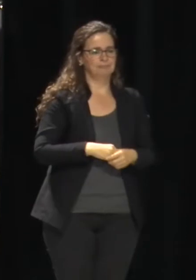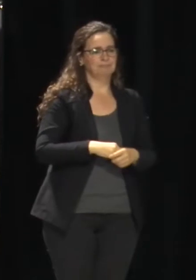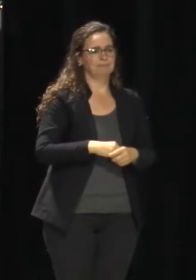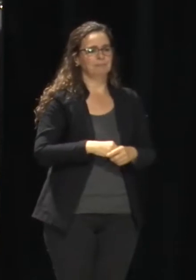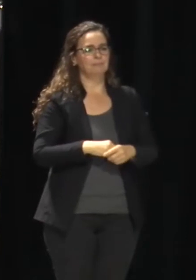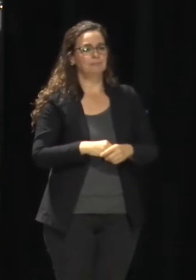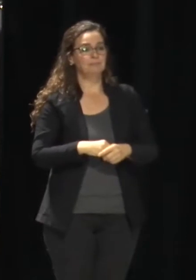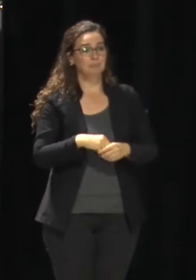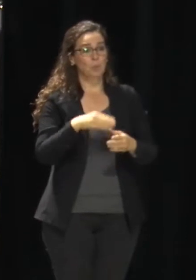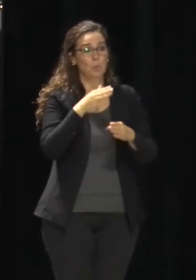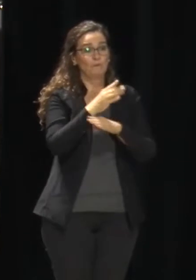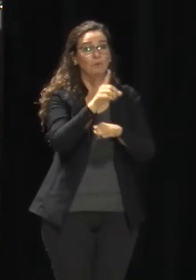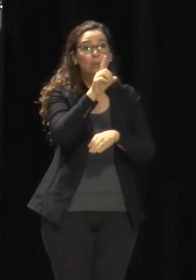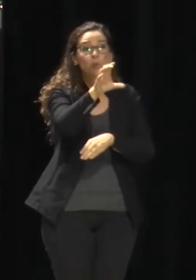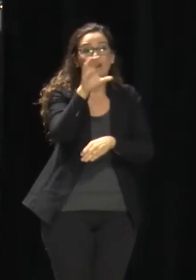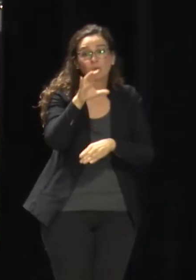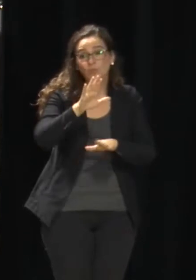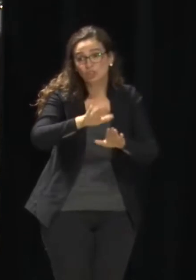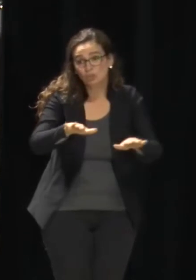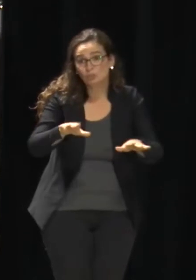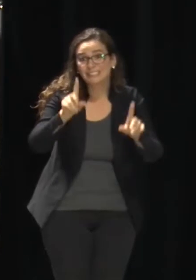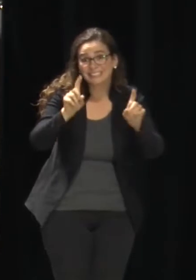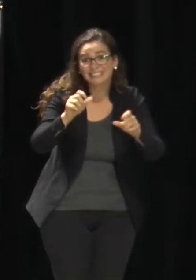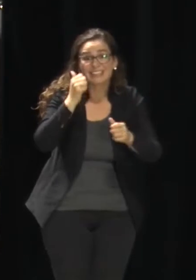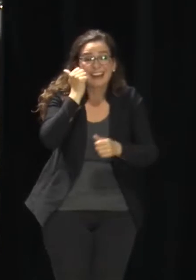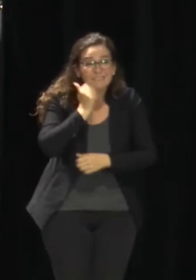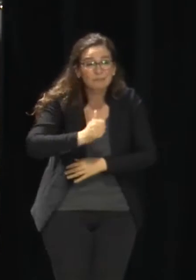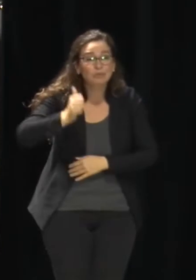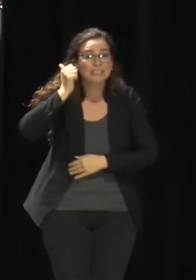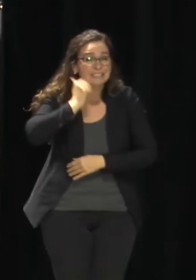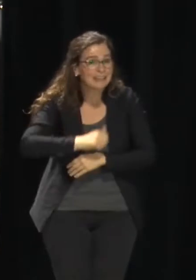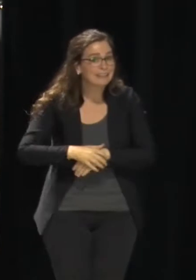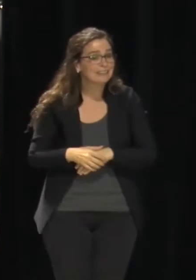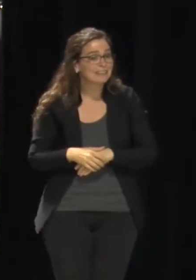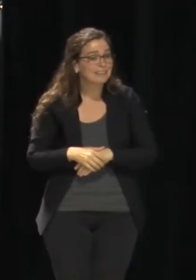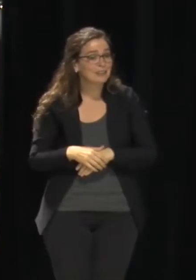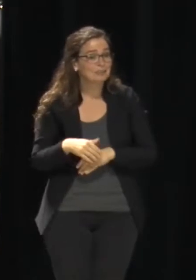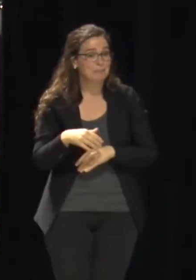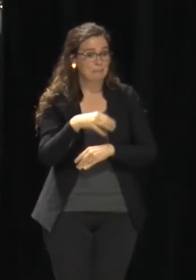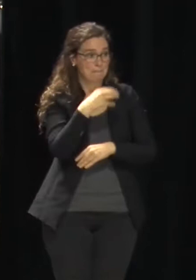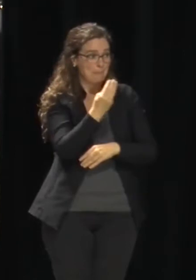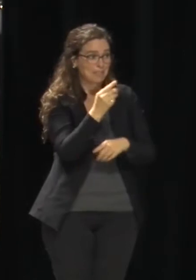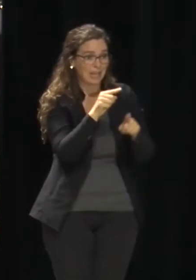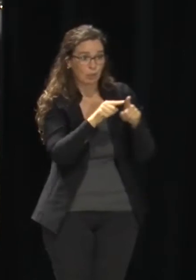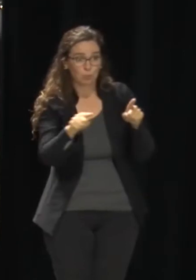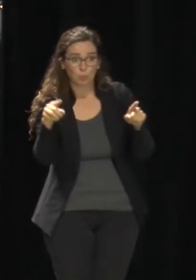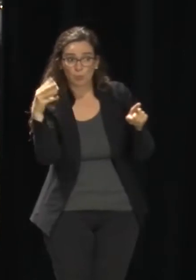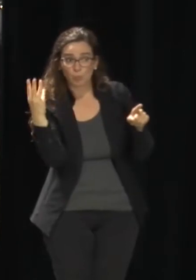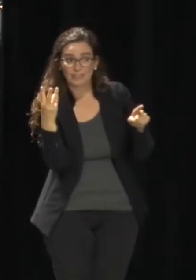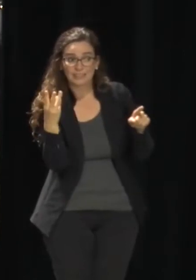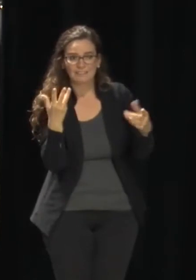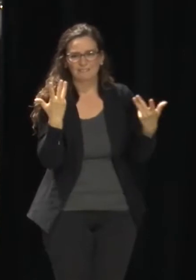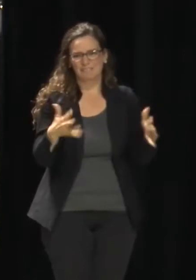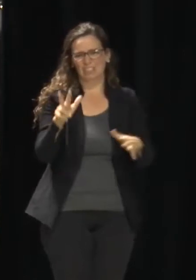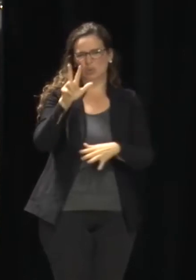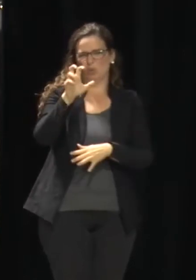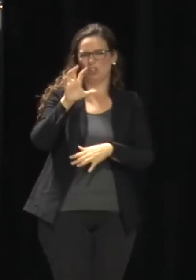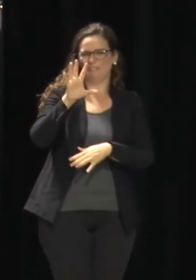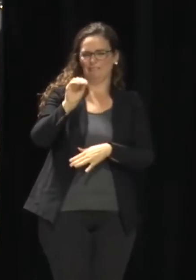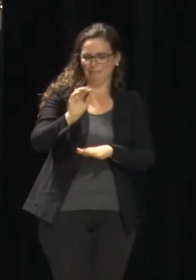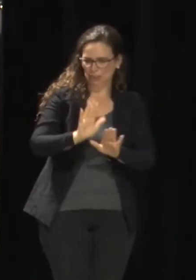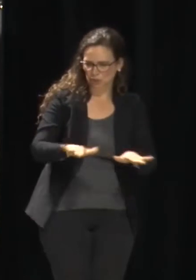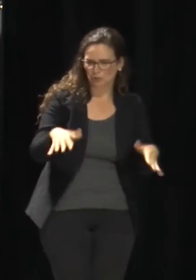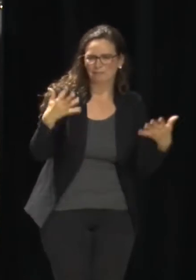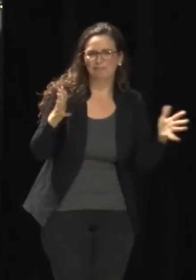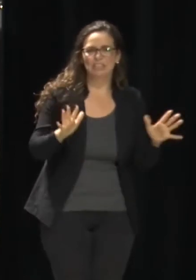tested each day at the site. Good news. Monday through Wednesday, over 350 people tested at the site